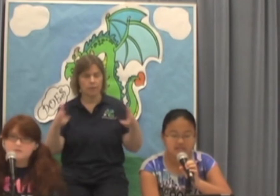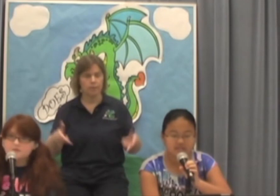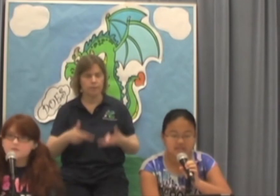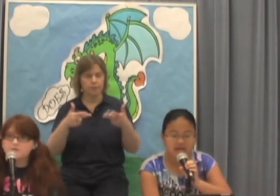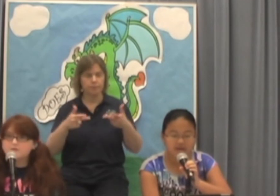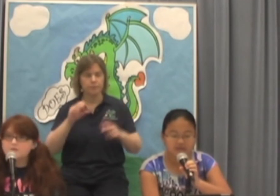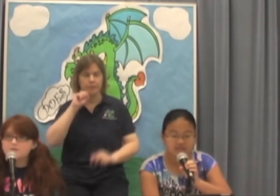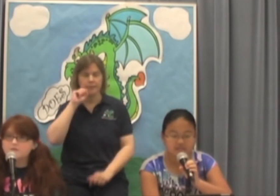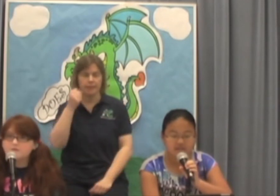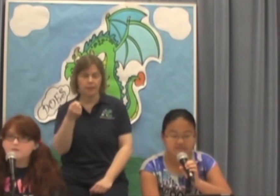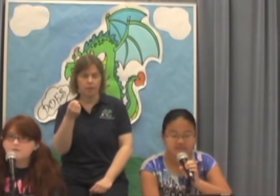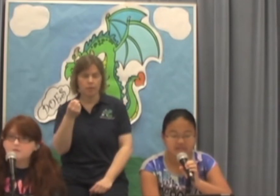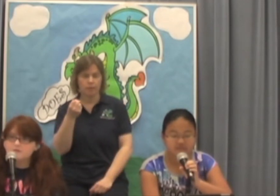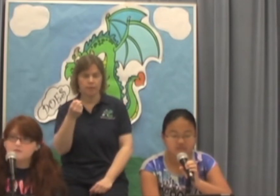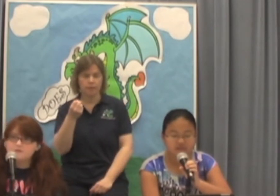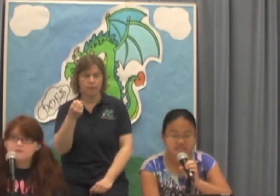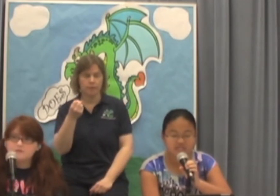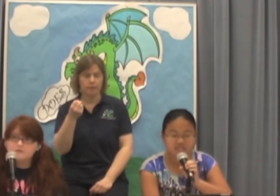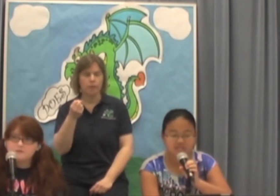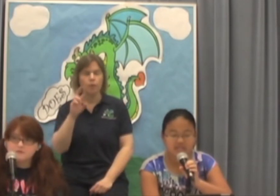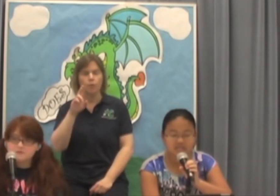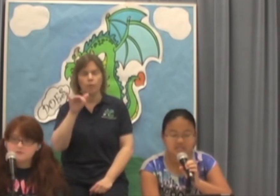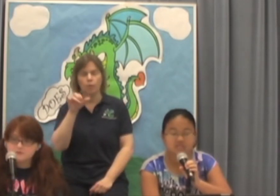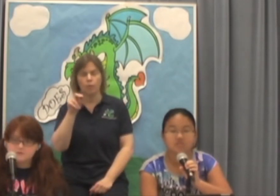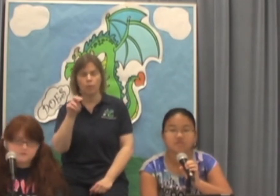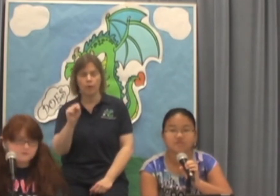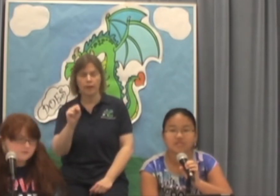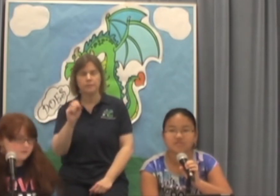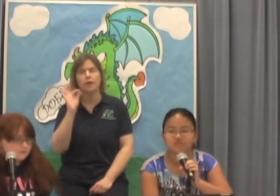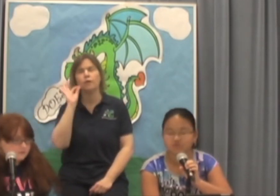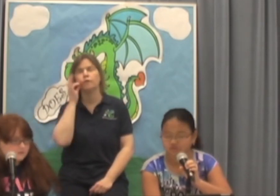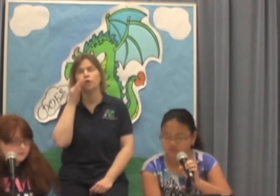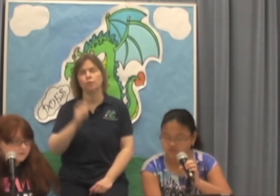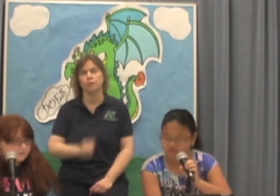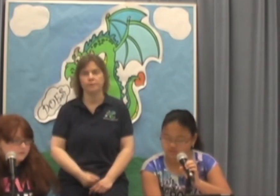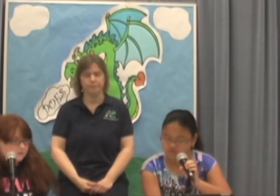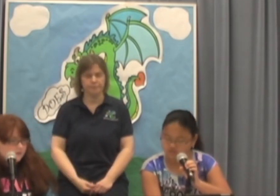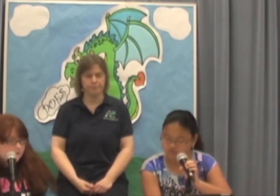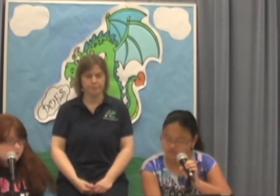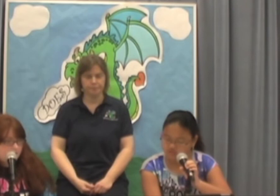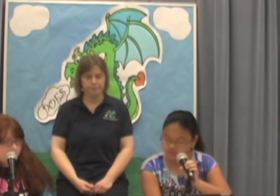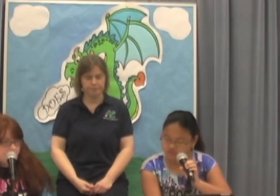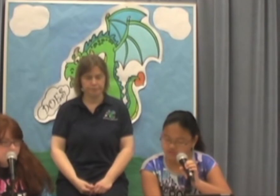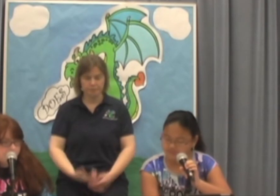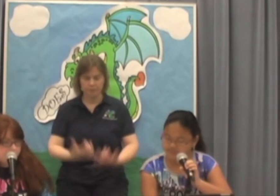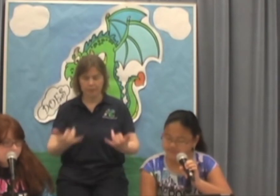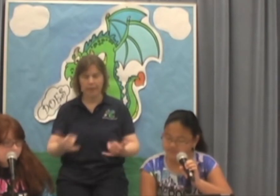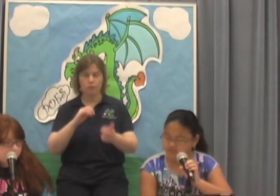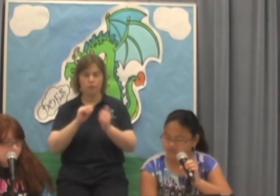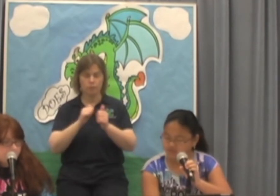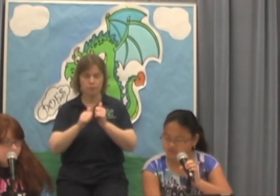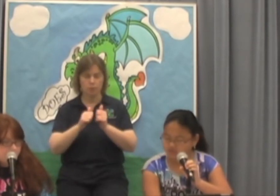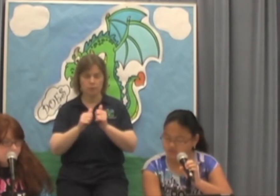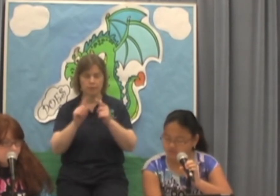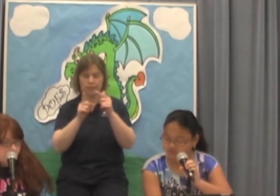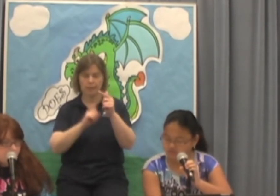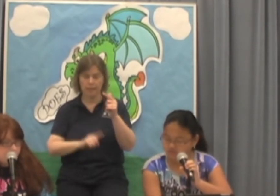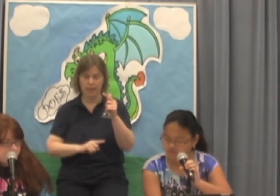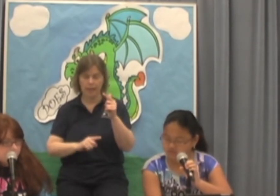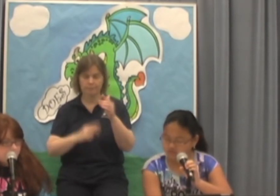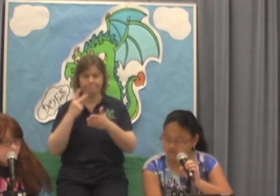glazed carrots, flavored raisins, and seasonal fresh fruit. Now for sports. The lightning